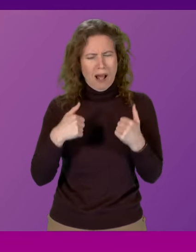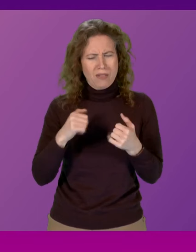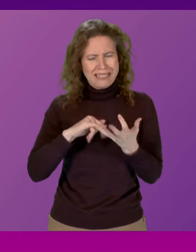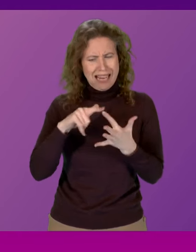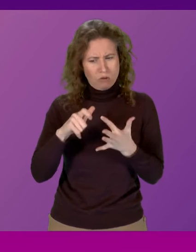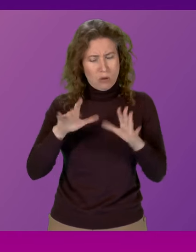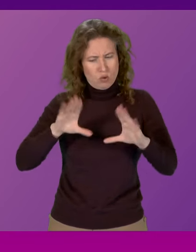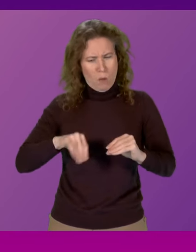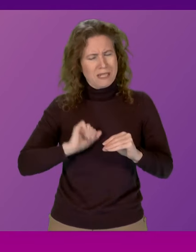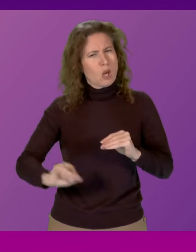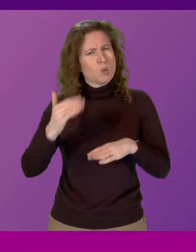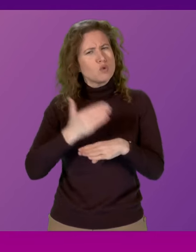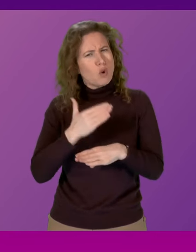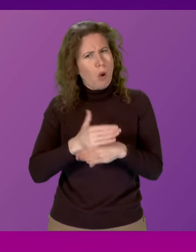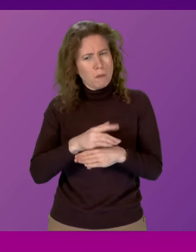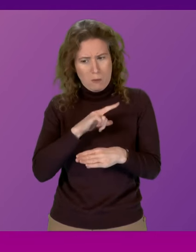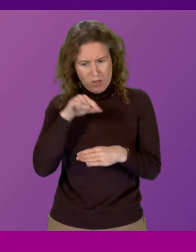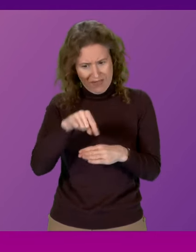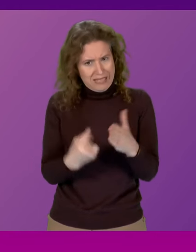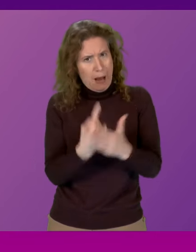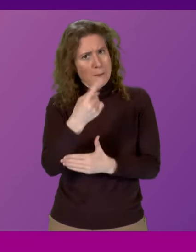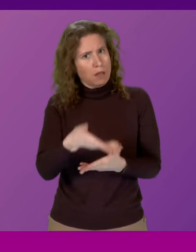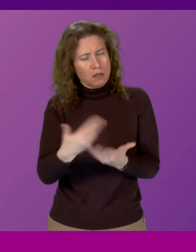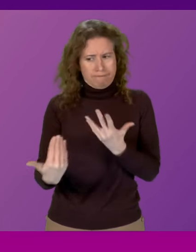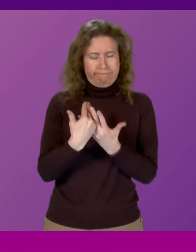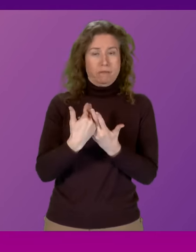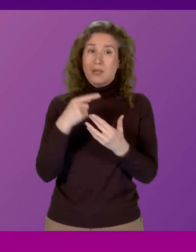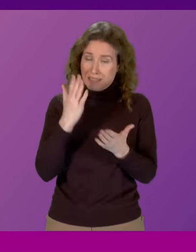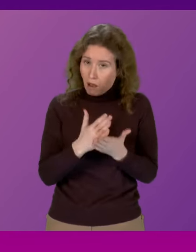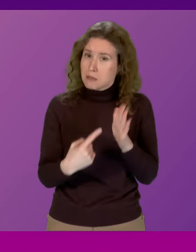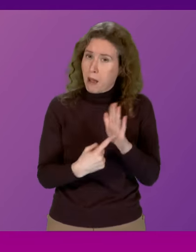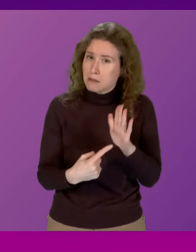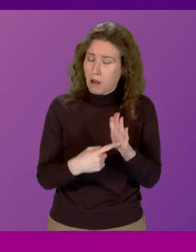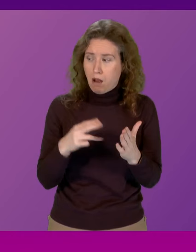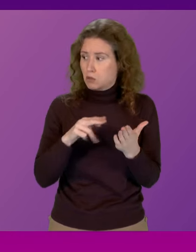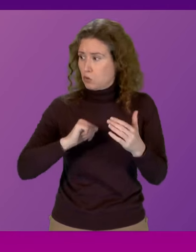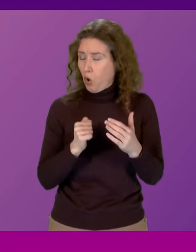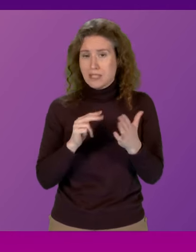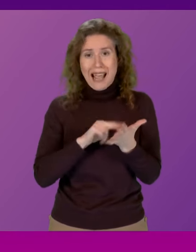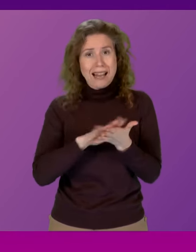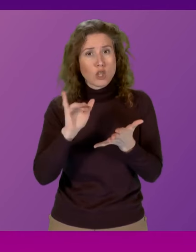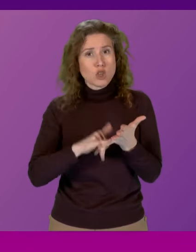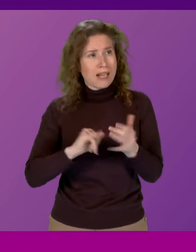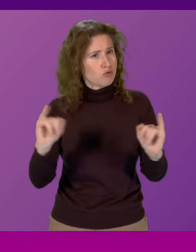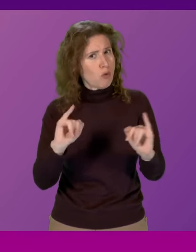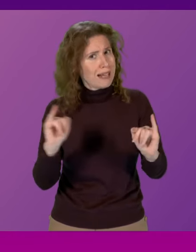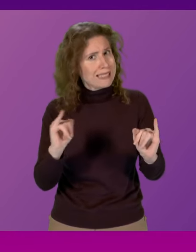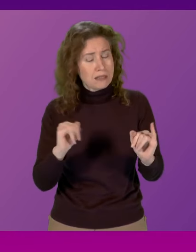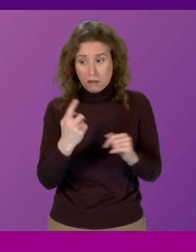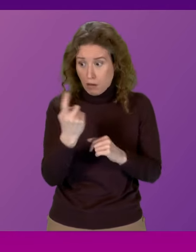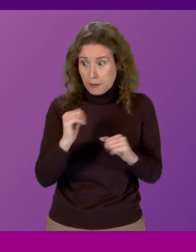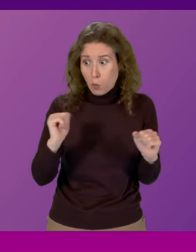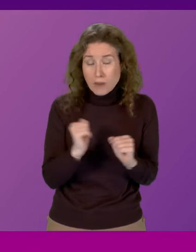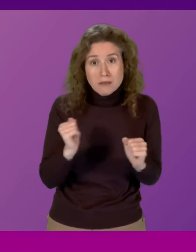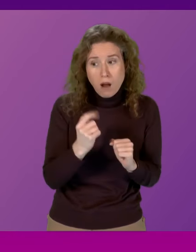doing his job because of this. So, this really matters when Scotland's NHS is in crisis and we're approaching winter.